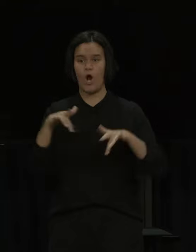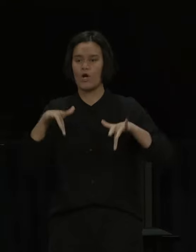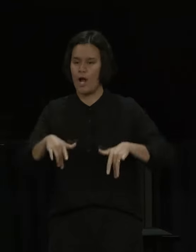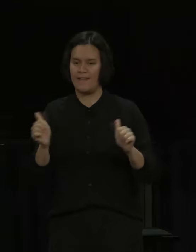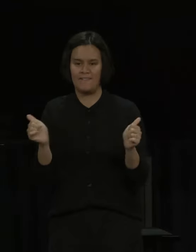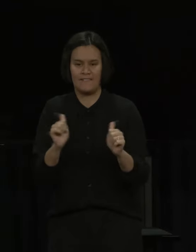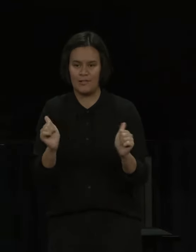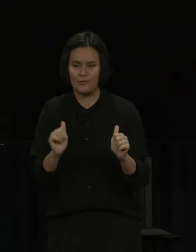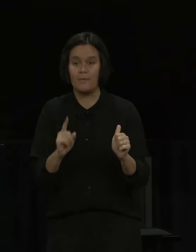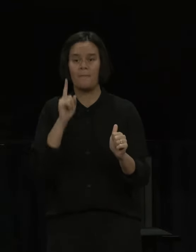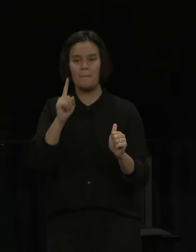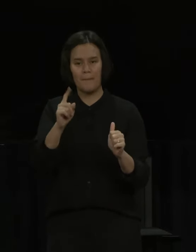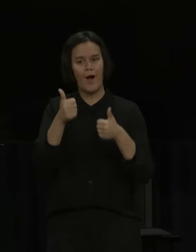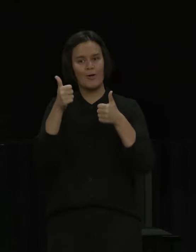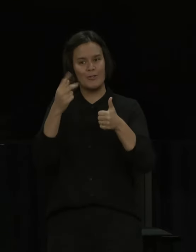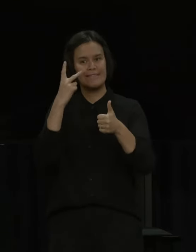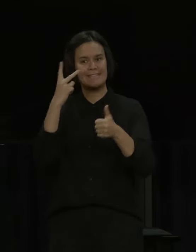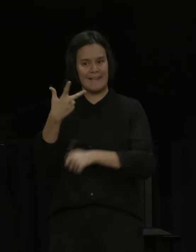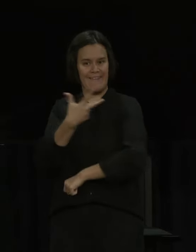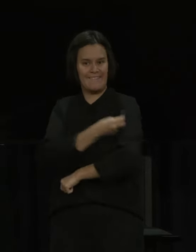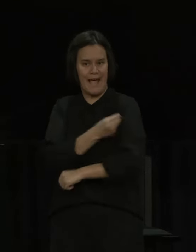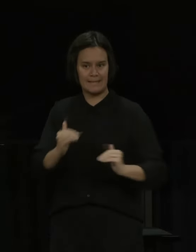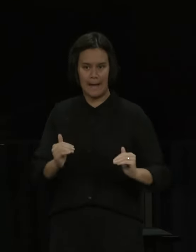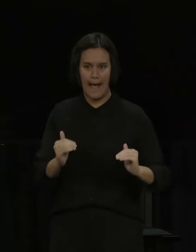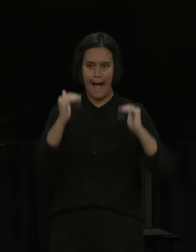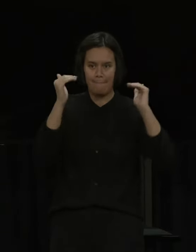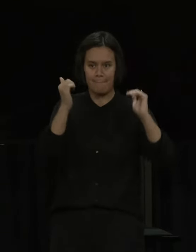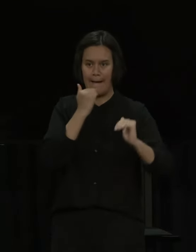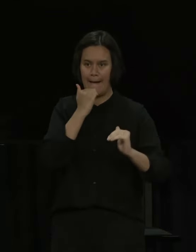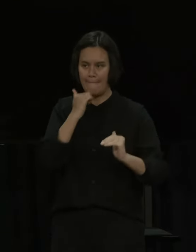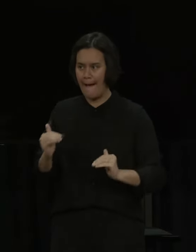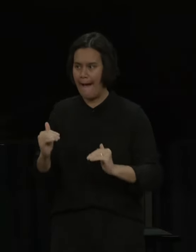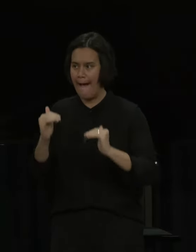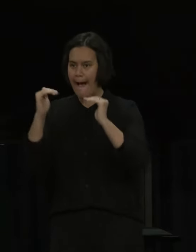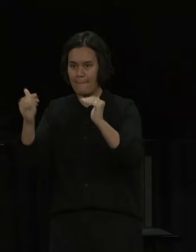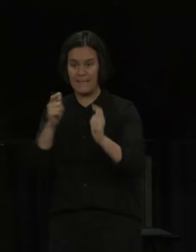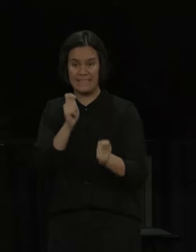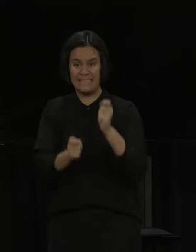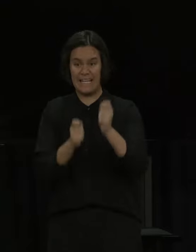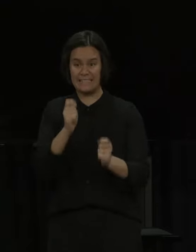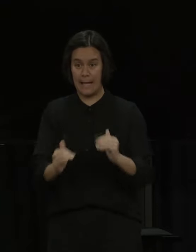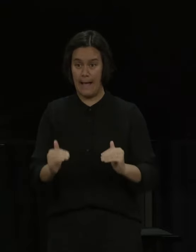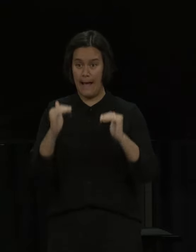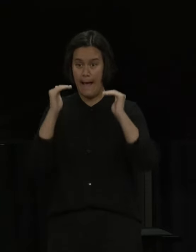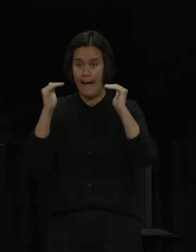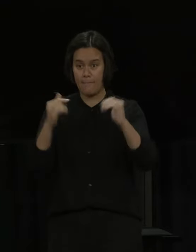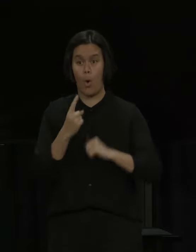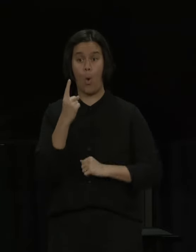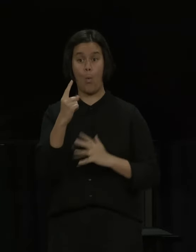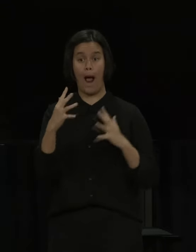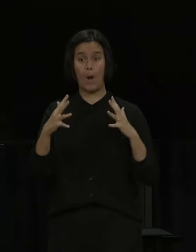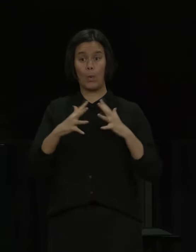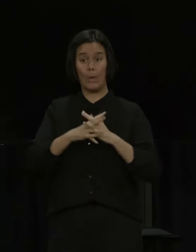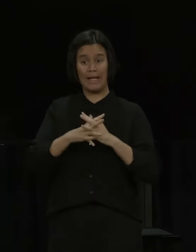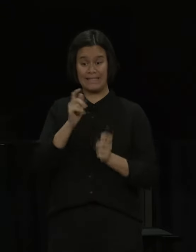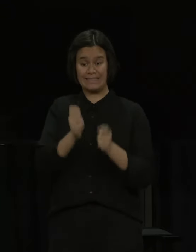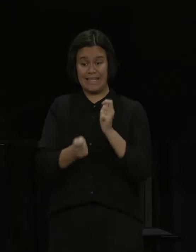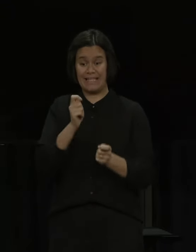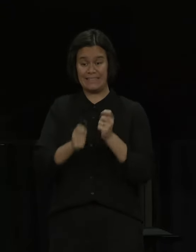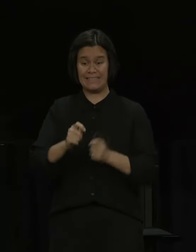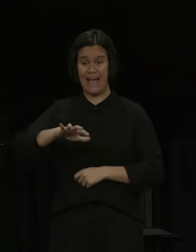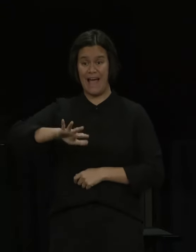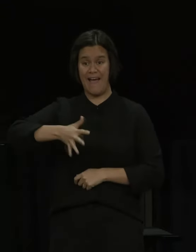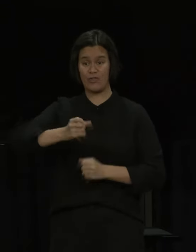going to talk a little bit more about, and high levels of testing. Our seven-day average number of tests across the country is around 28